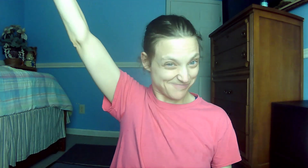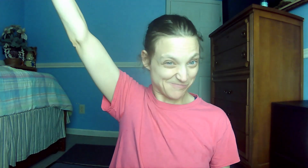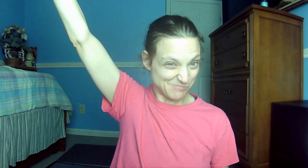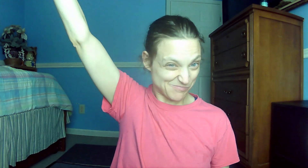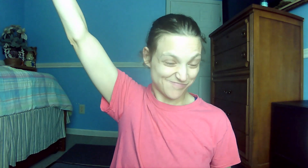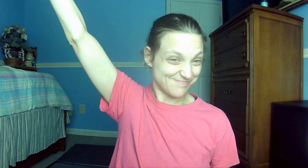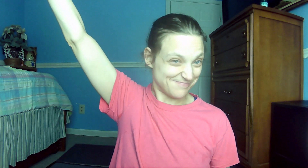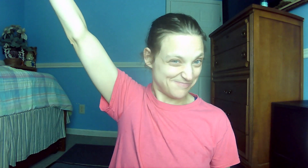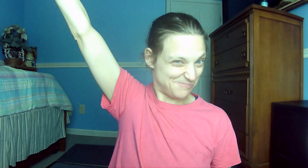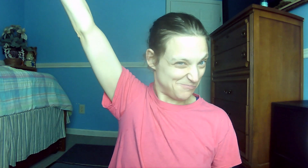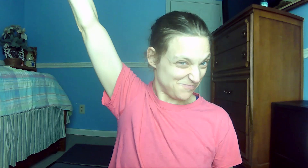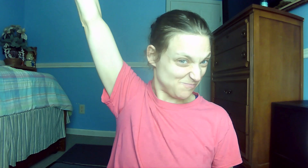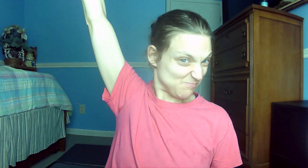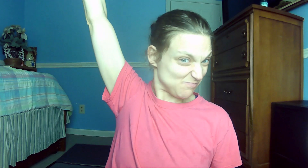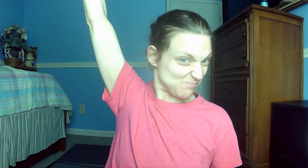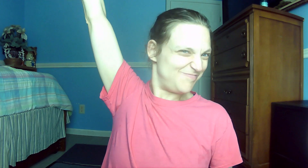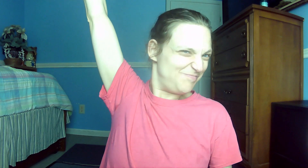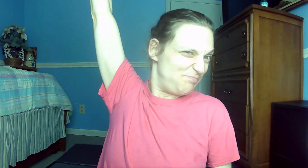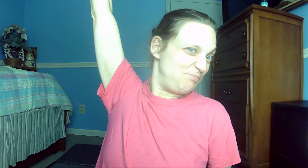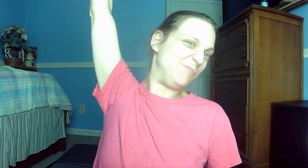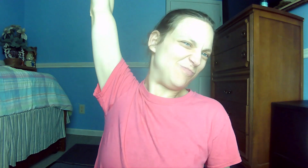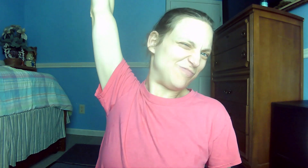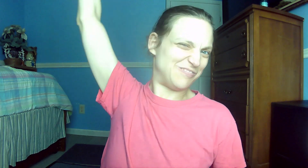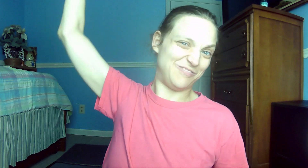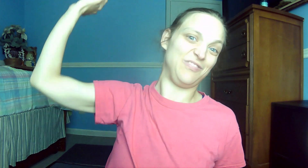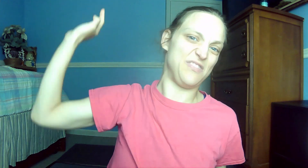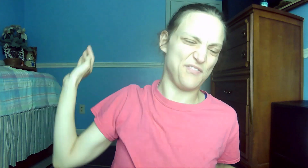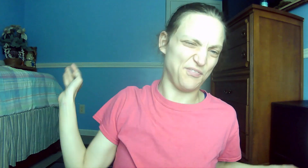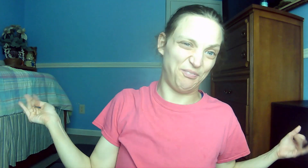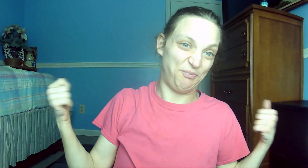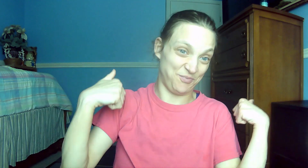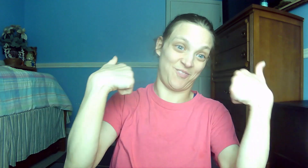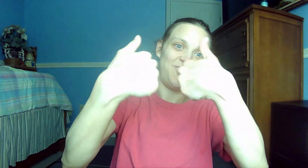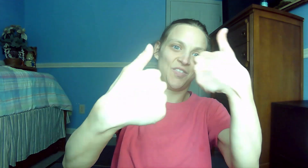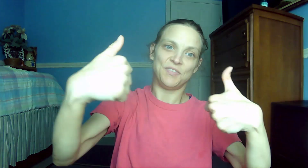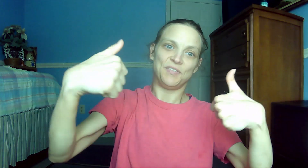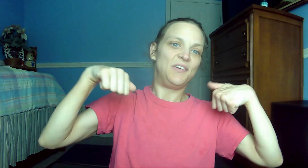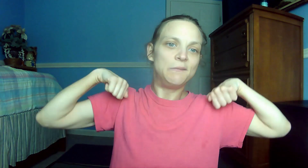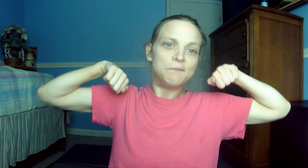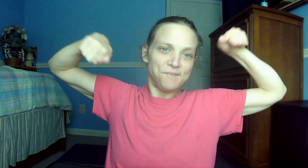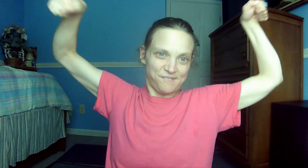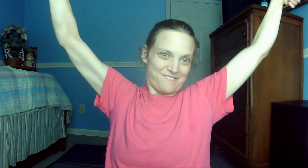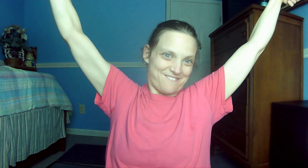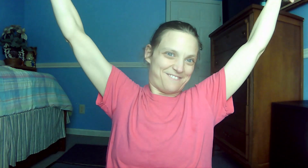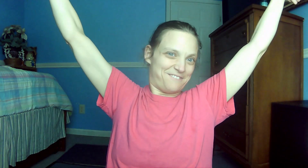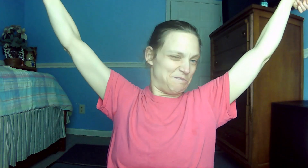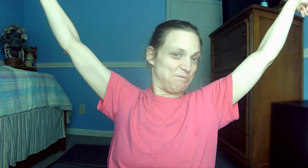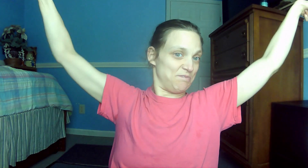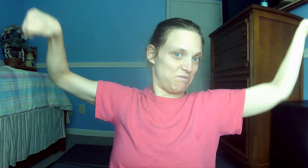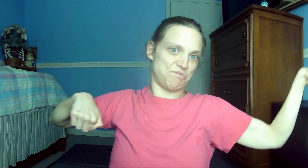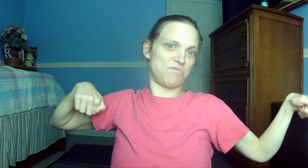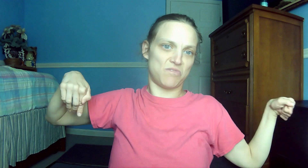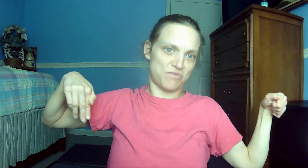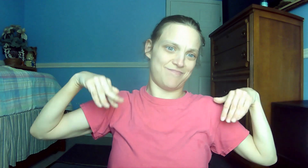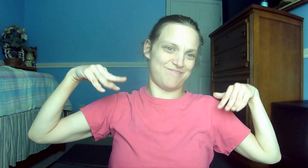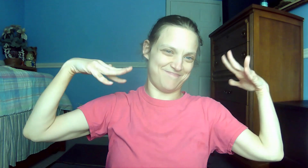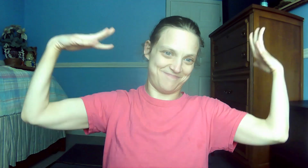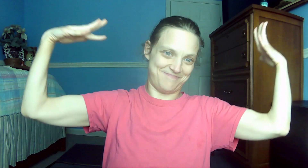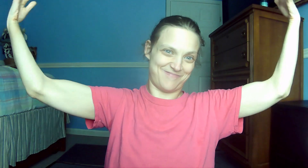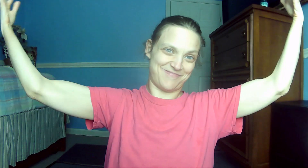Lord's right hand has done mighty things. 83. Hebrews 11.1 Now faith is being sure of what we hope